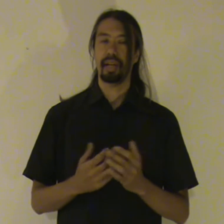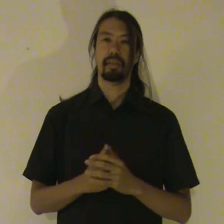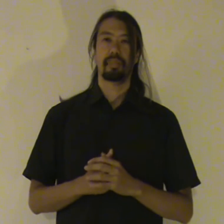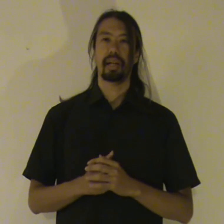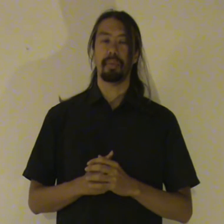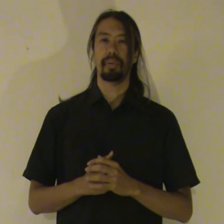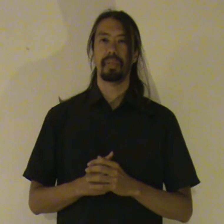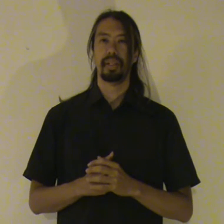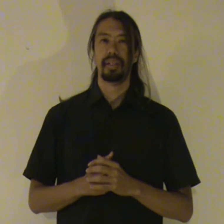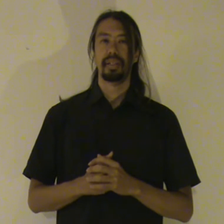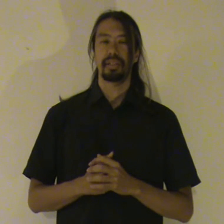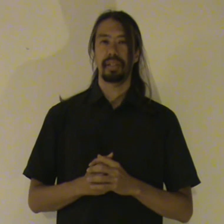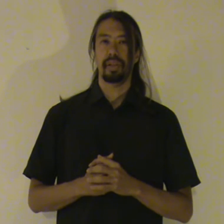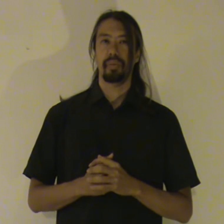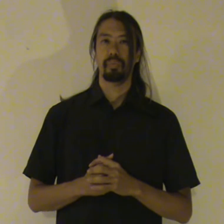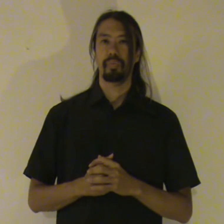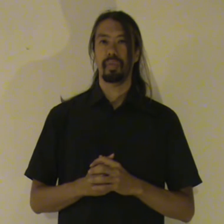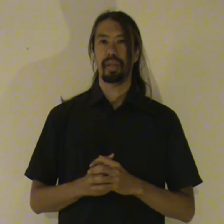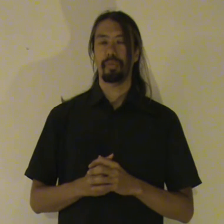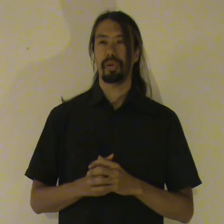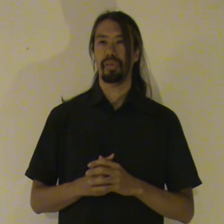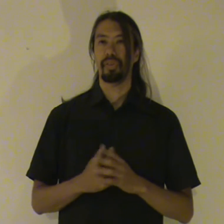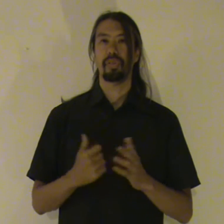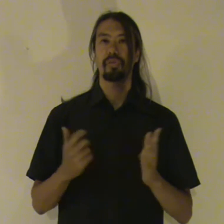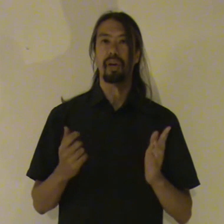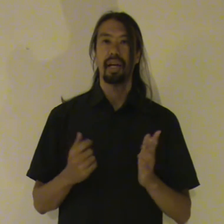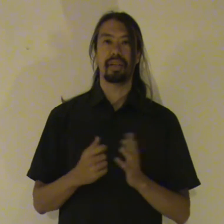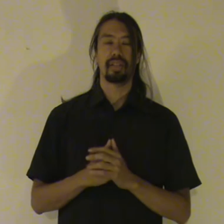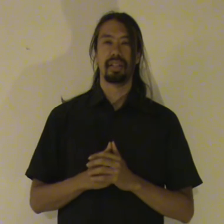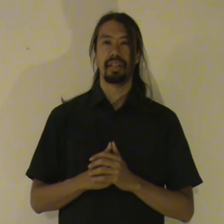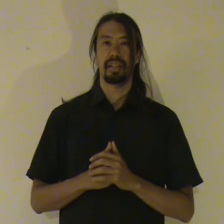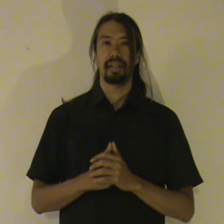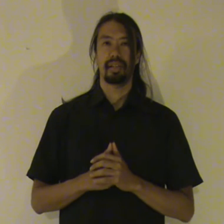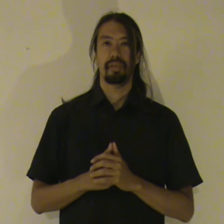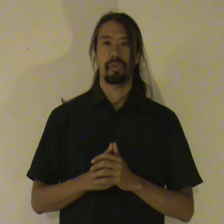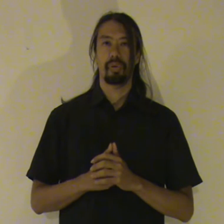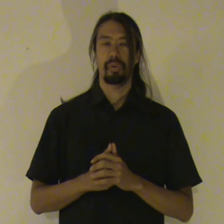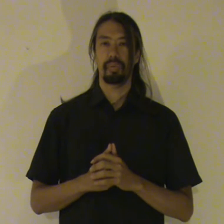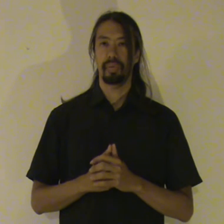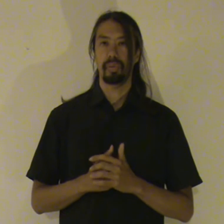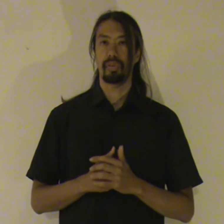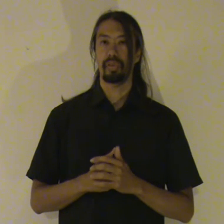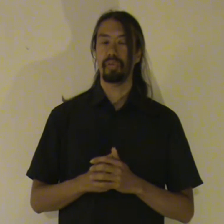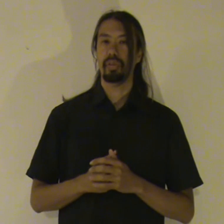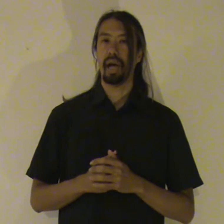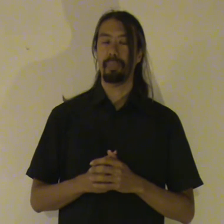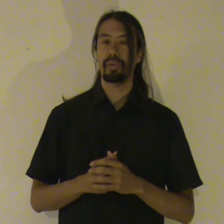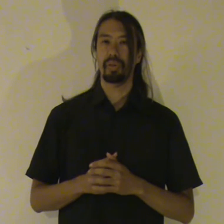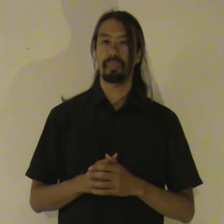pick up. So if a person is afraid. For a certain thing to happen to them.